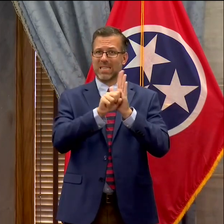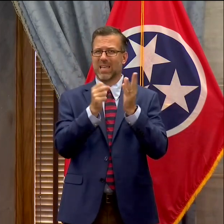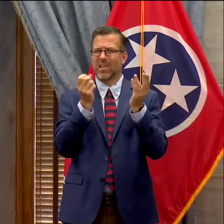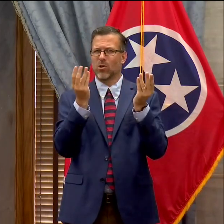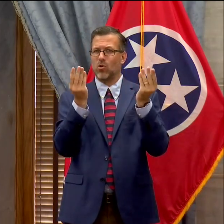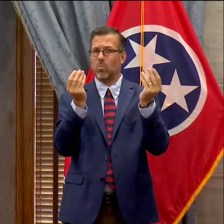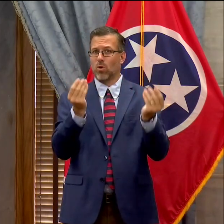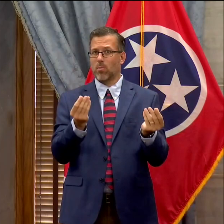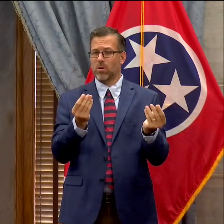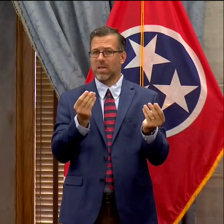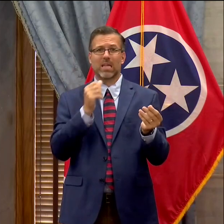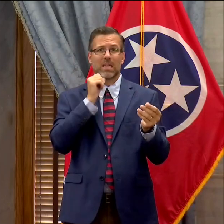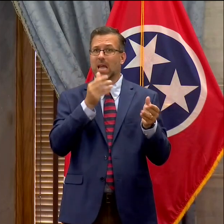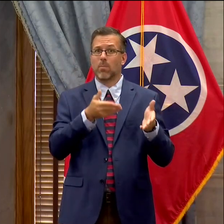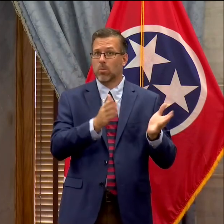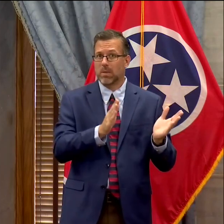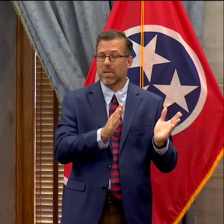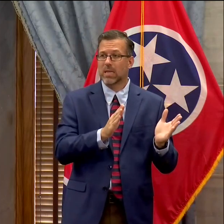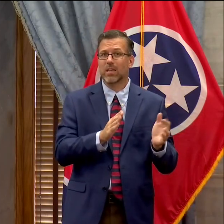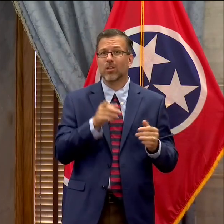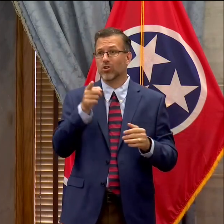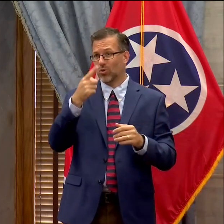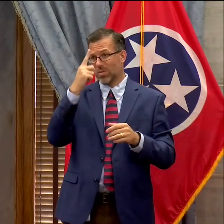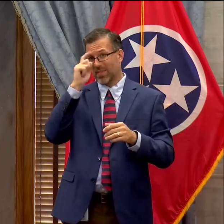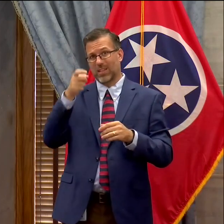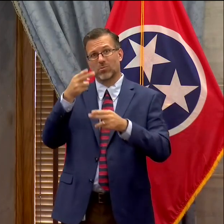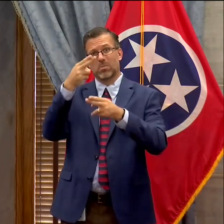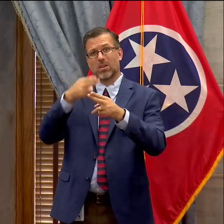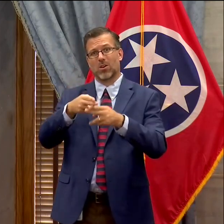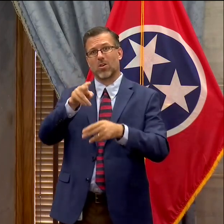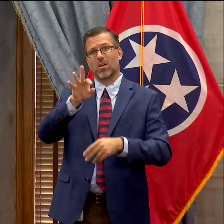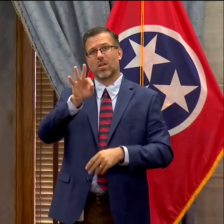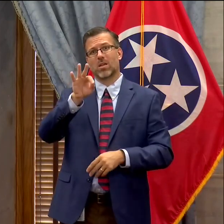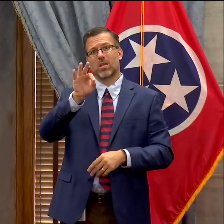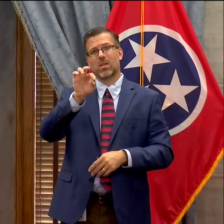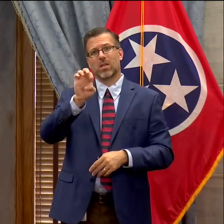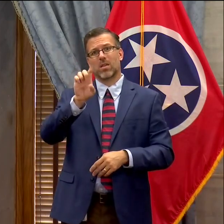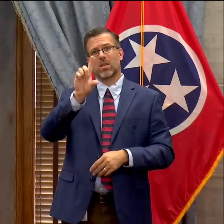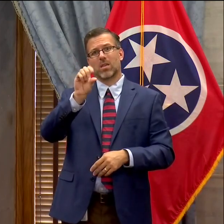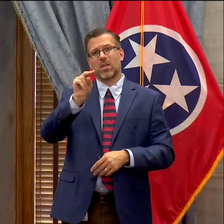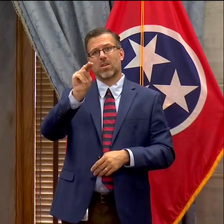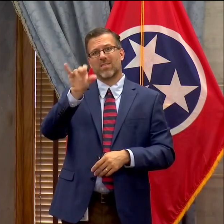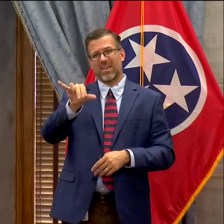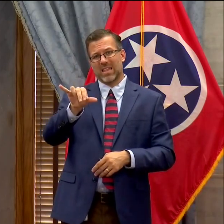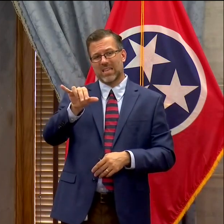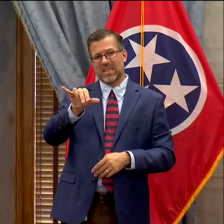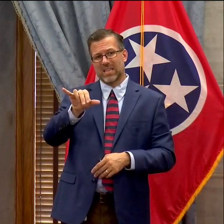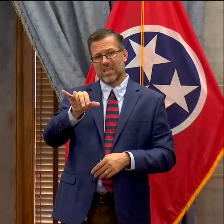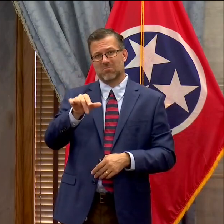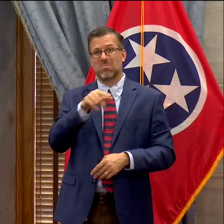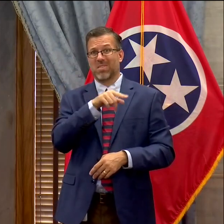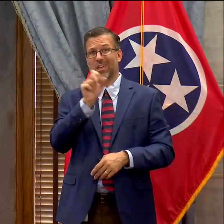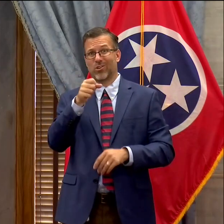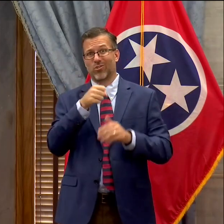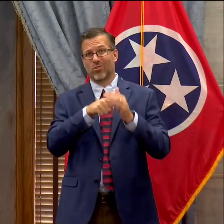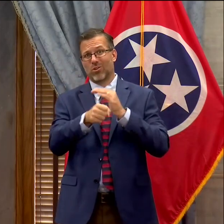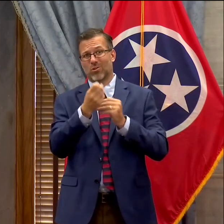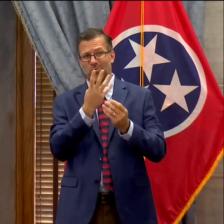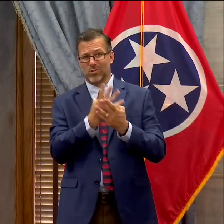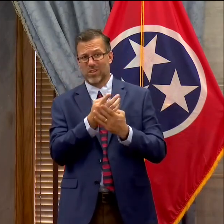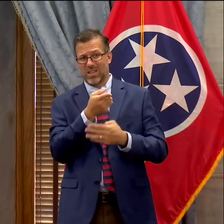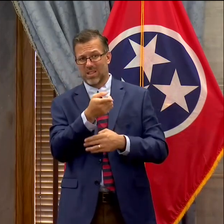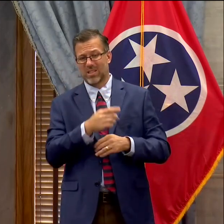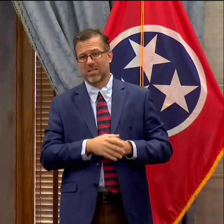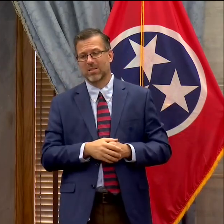you know, protesters that have been out here should be felons and lose certain rights and that sort of thing, potentially go to prison? Yeah.